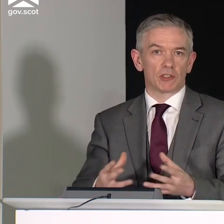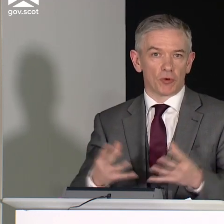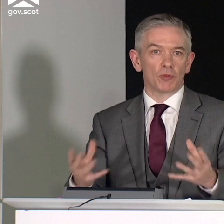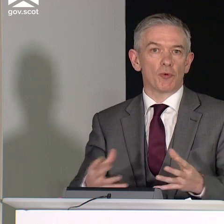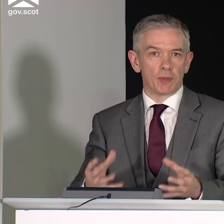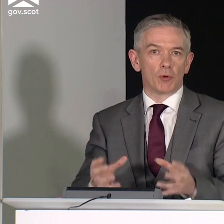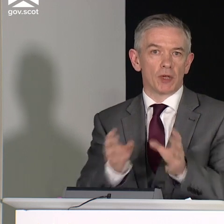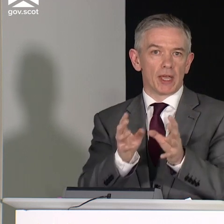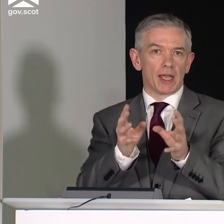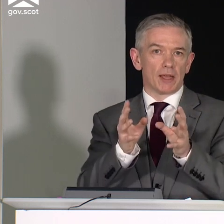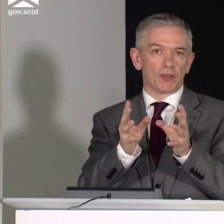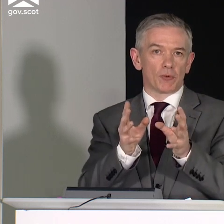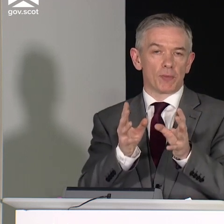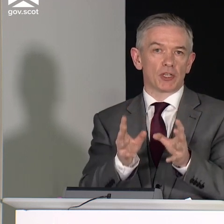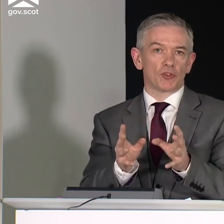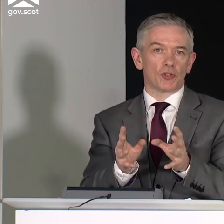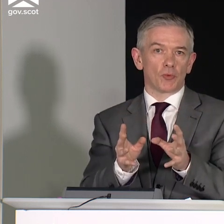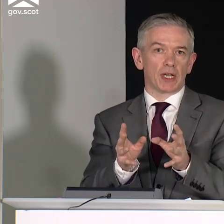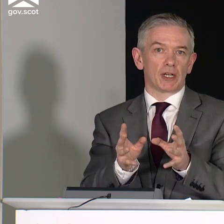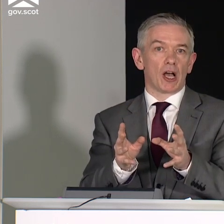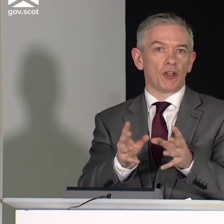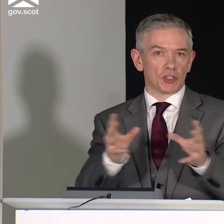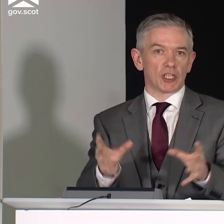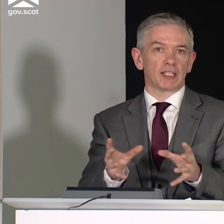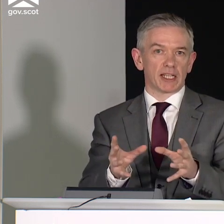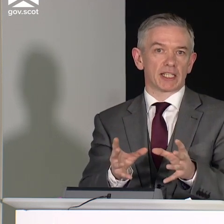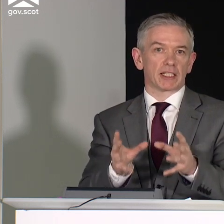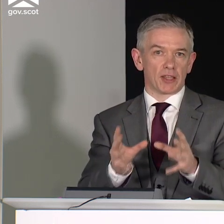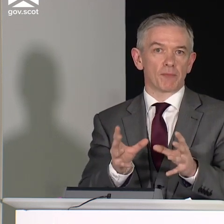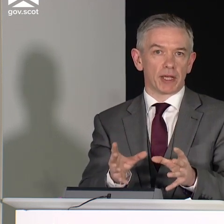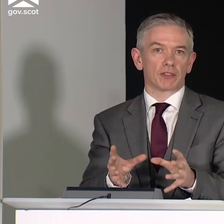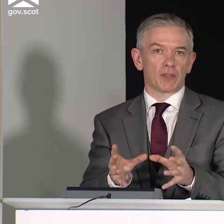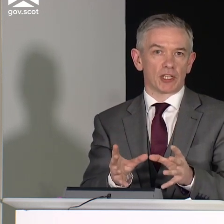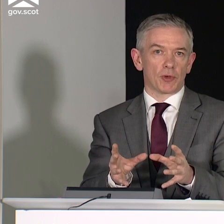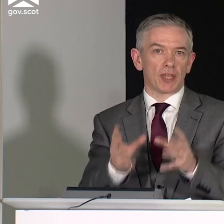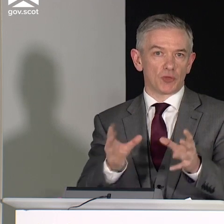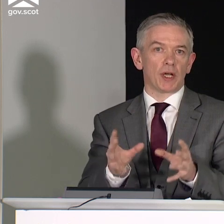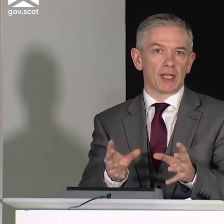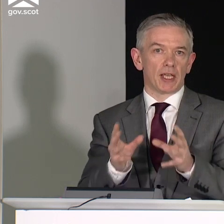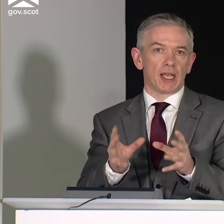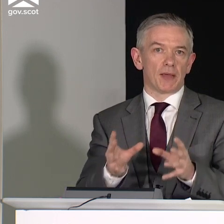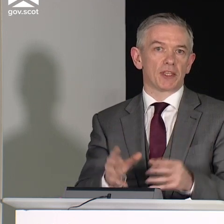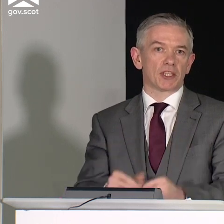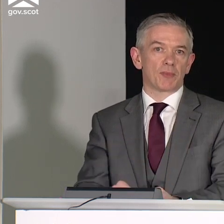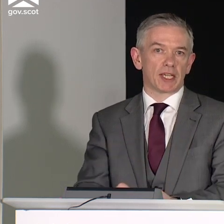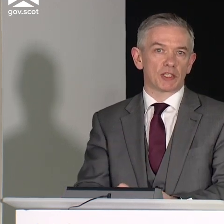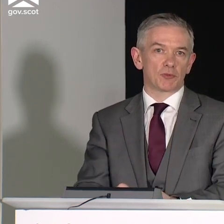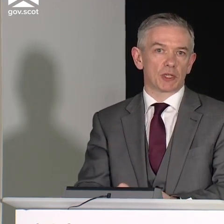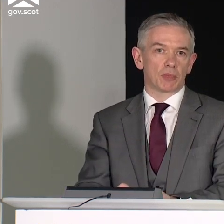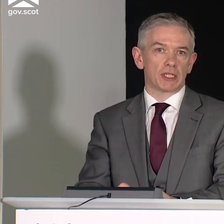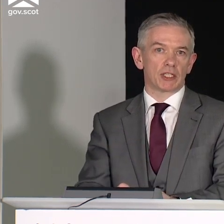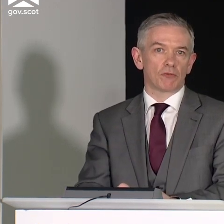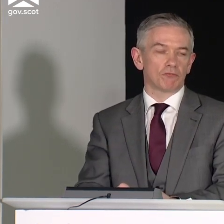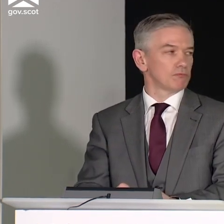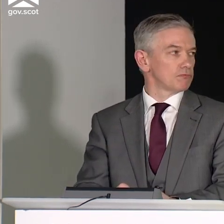communities or vulnerable people, that we're making sure that we are understanding exactly the impact of that as well. And that's why that this mechanism